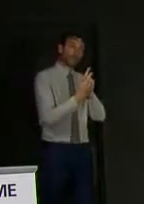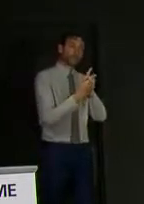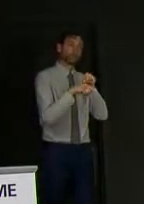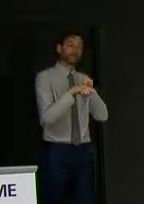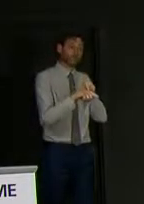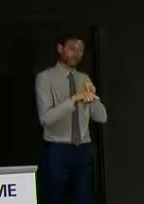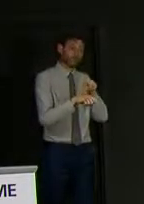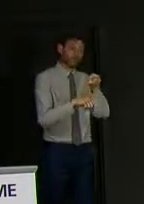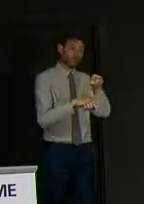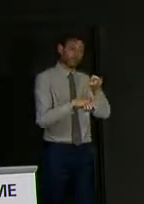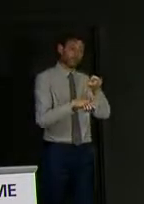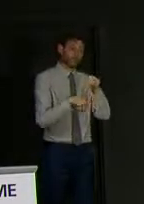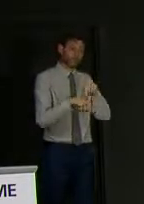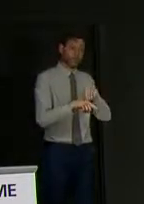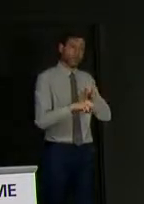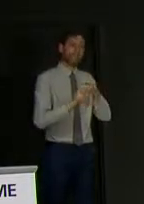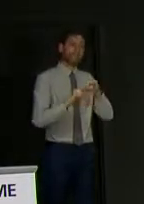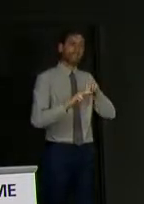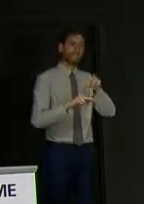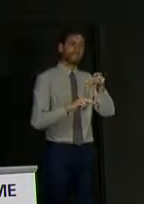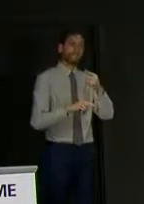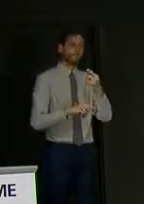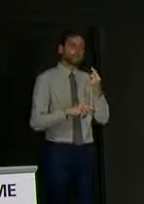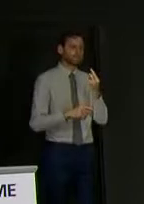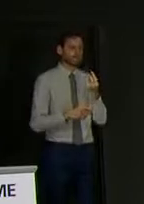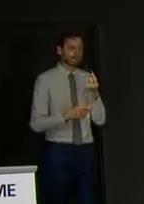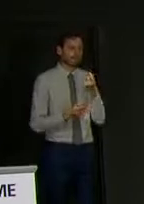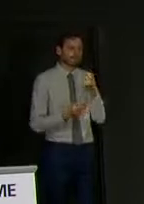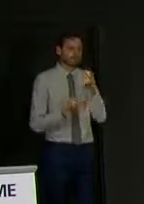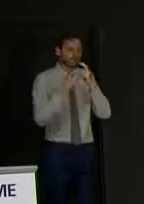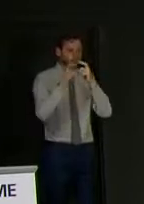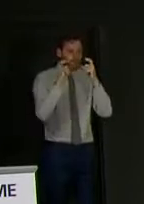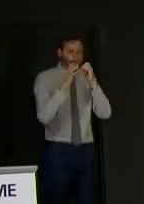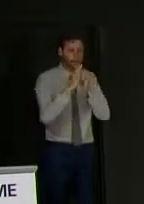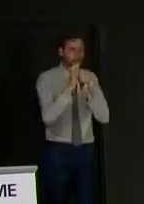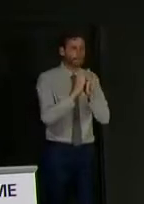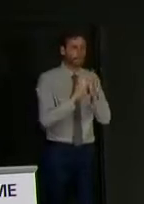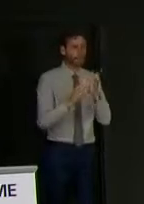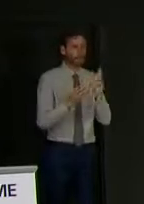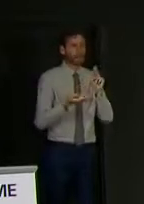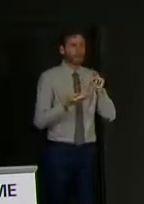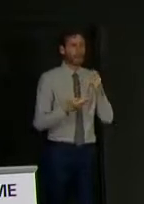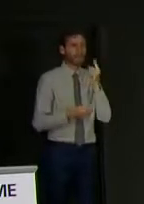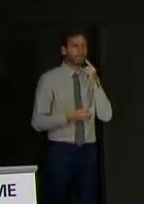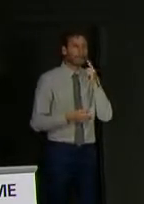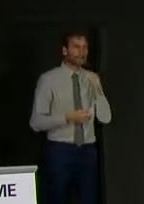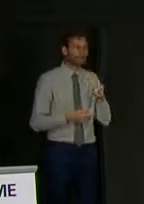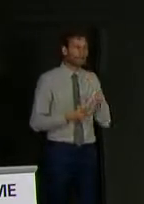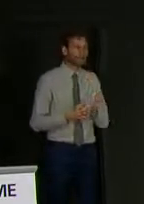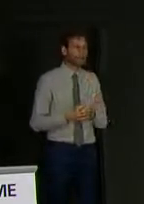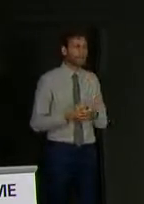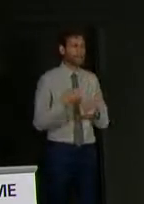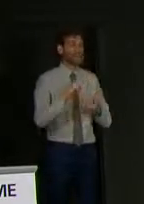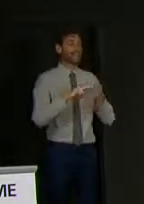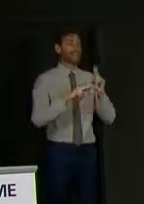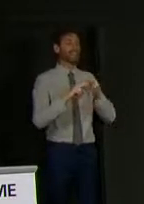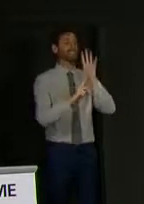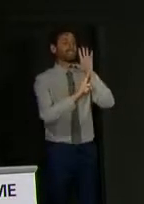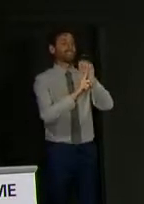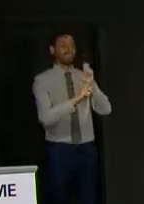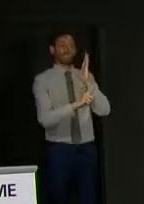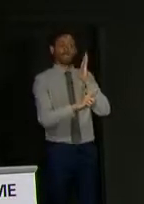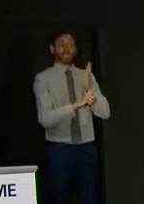And if so, what is the contingency if a patient has attended a GP surgery 48 hours before they have provided a positive test?